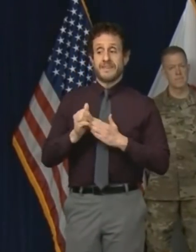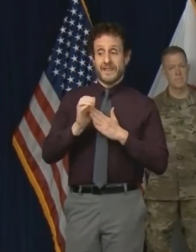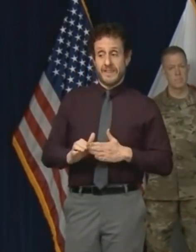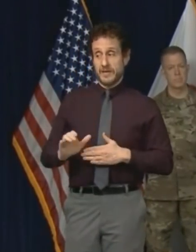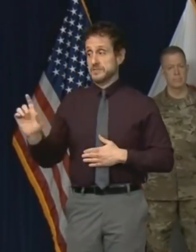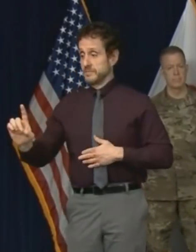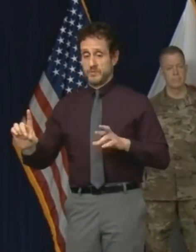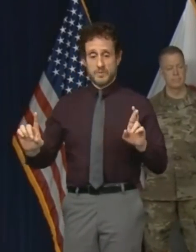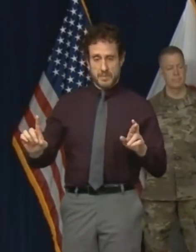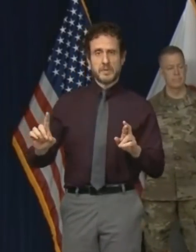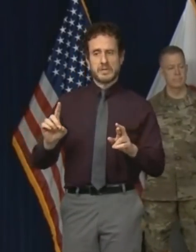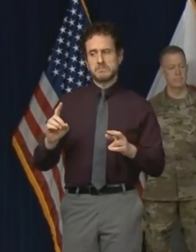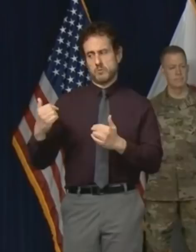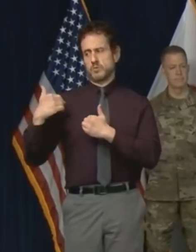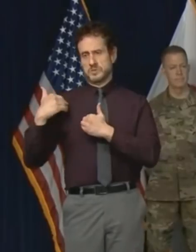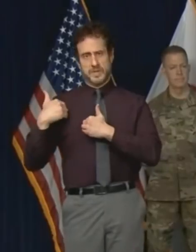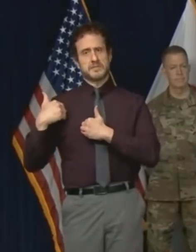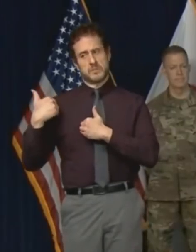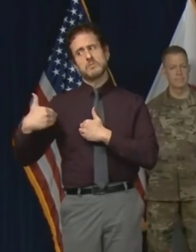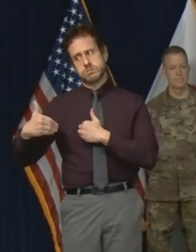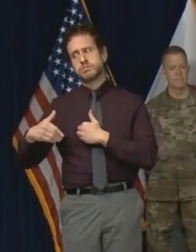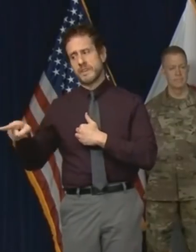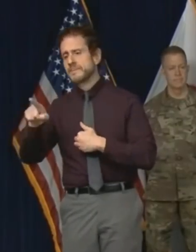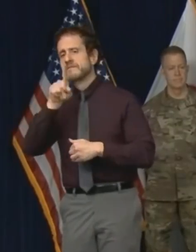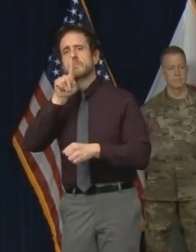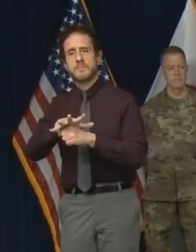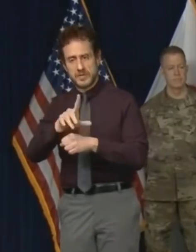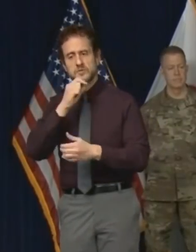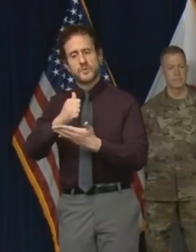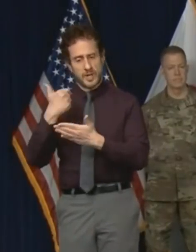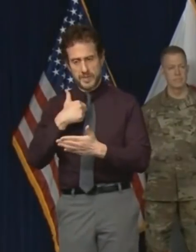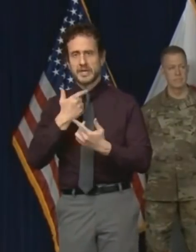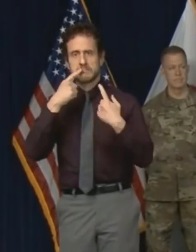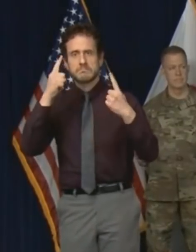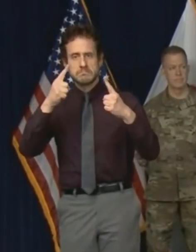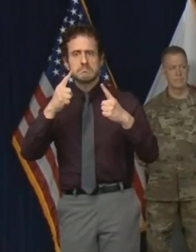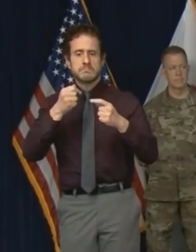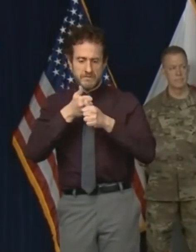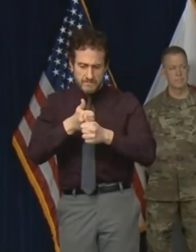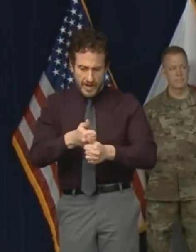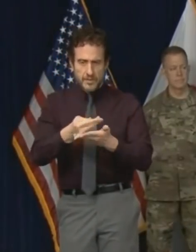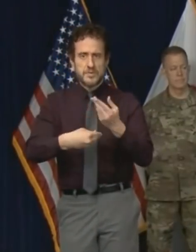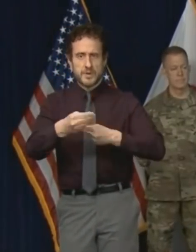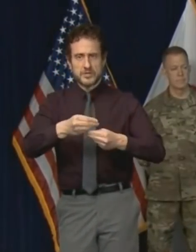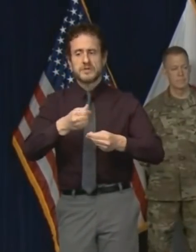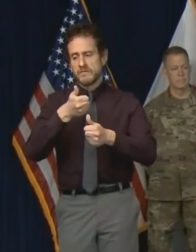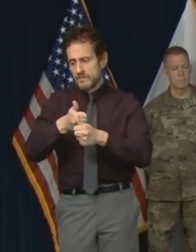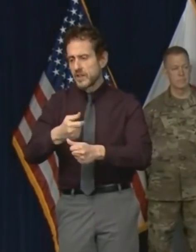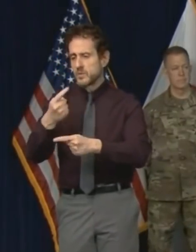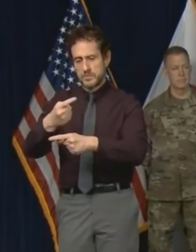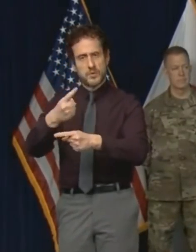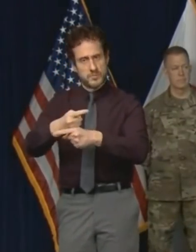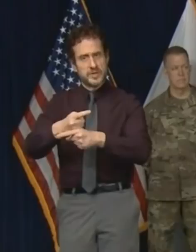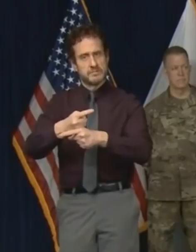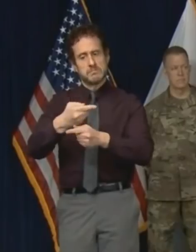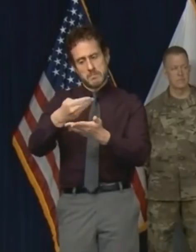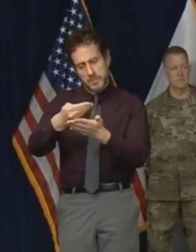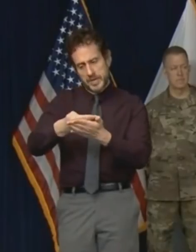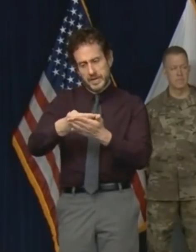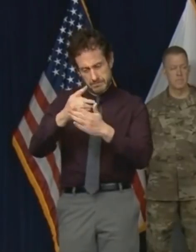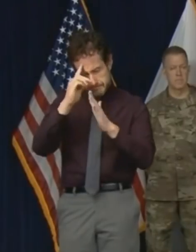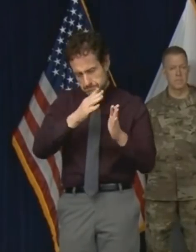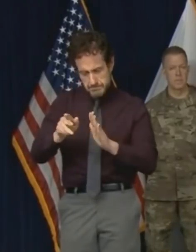committed to doing so. Illinois Illinois when I said that we were all in this together that's true